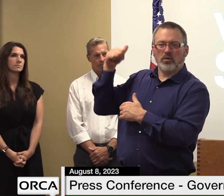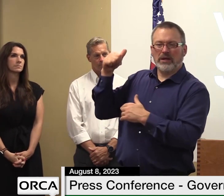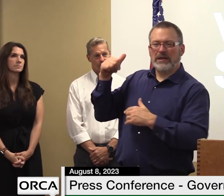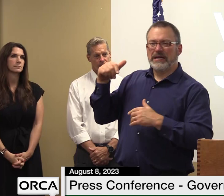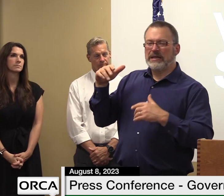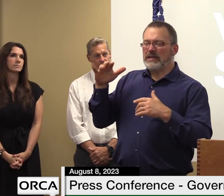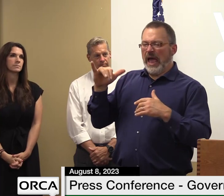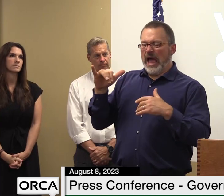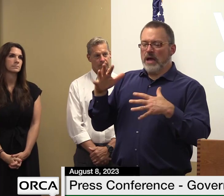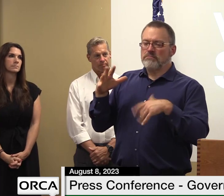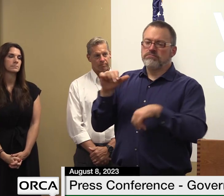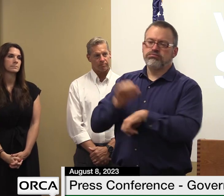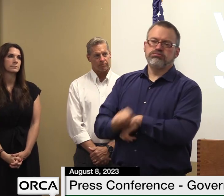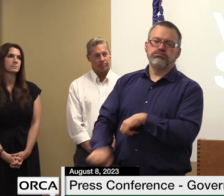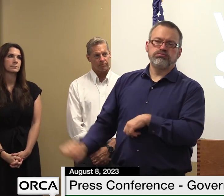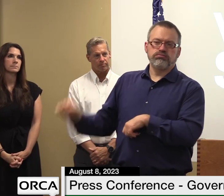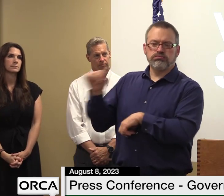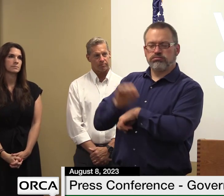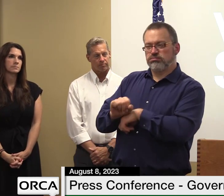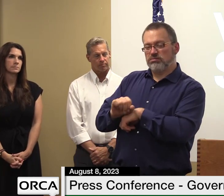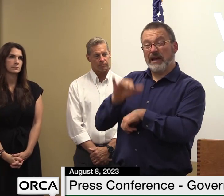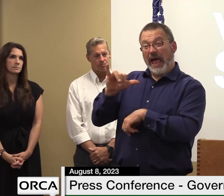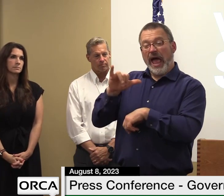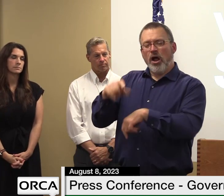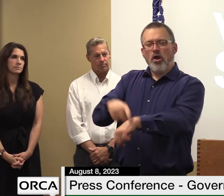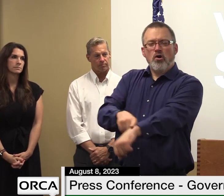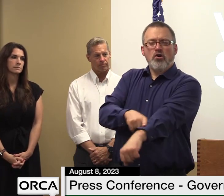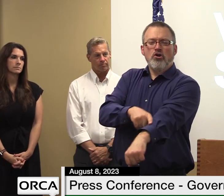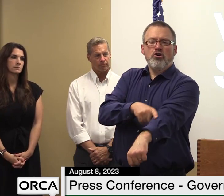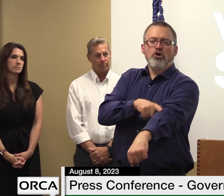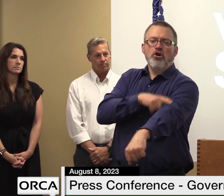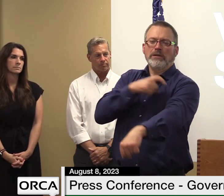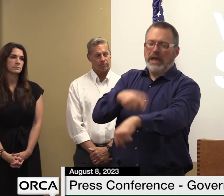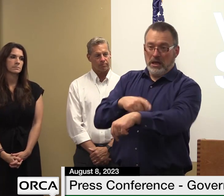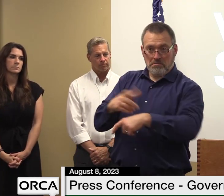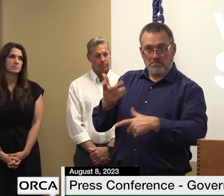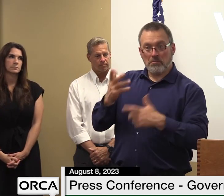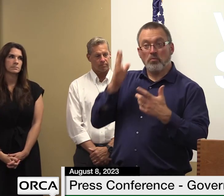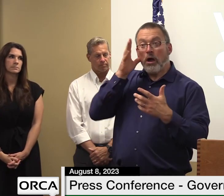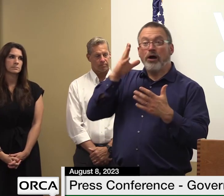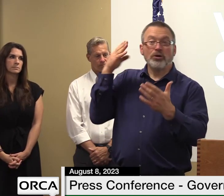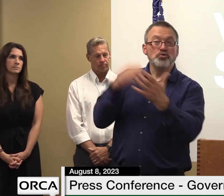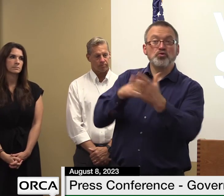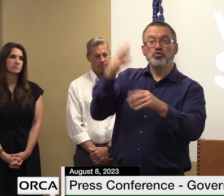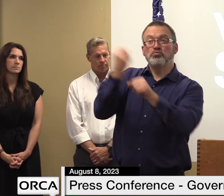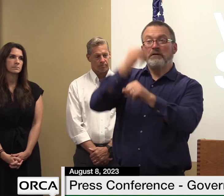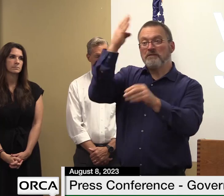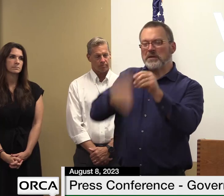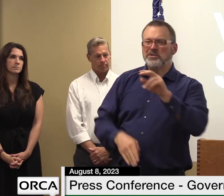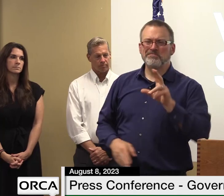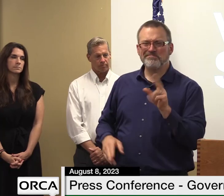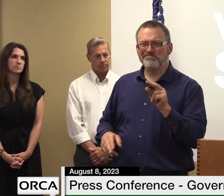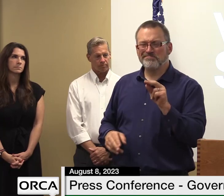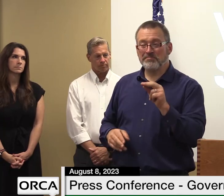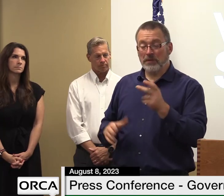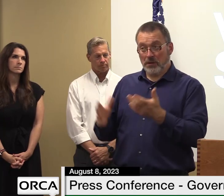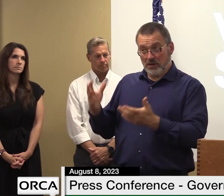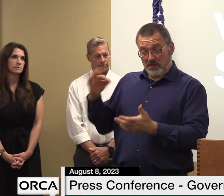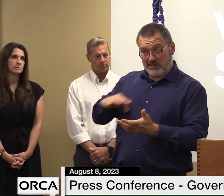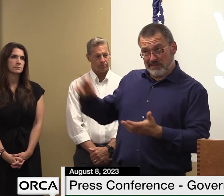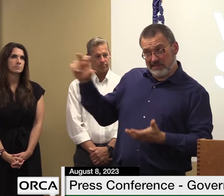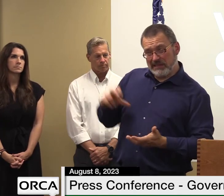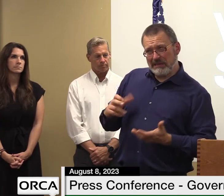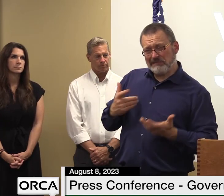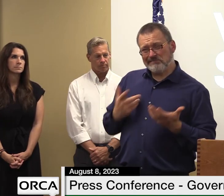-term effort i don't think it's instantaneous i'm not sure that they're going to be help be able to have help for us in the immediate